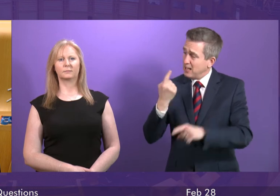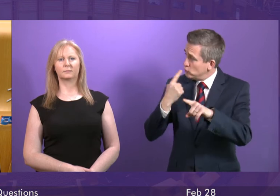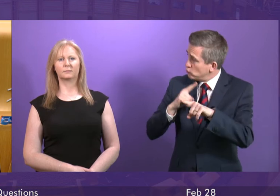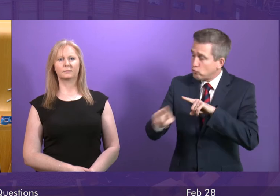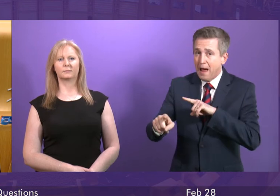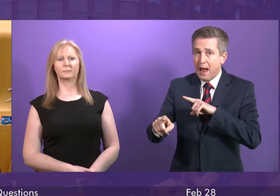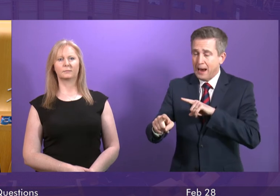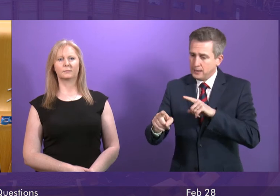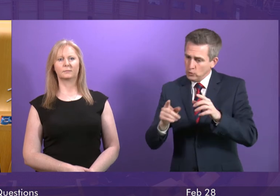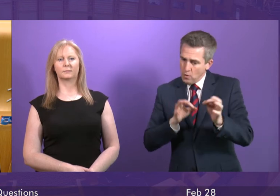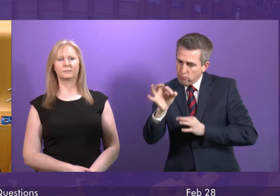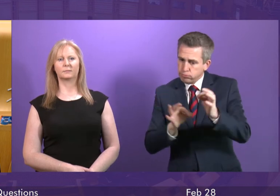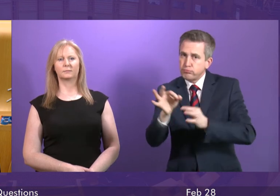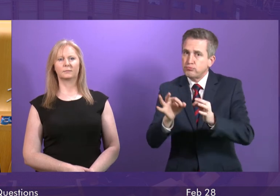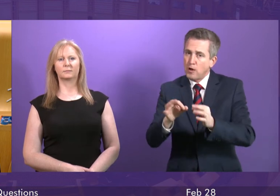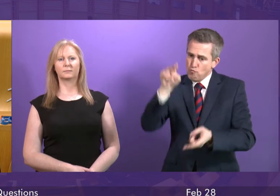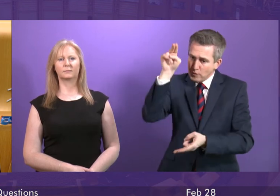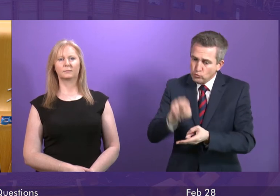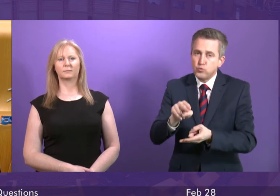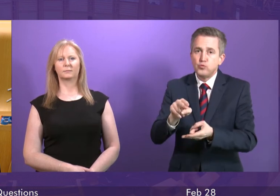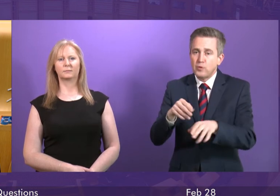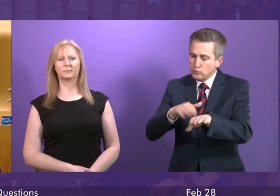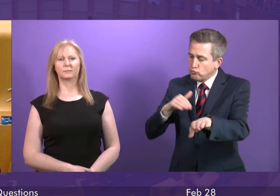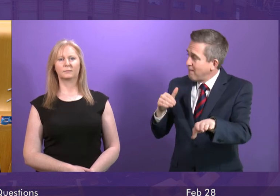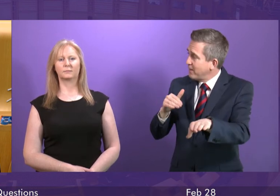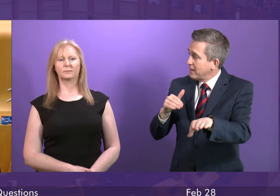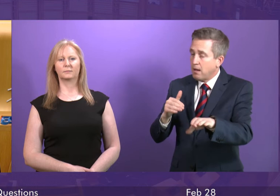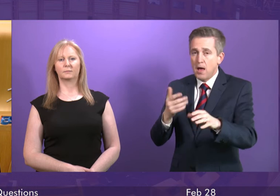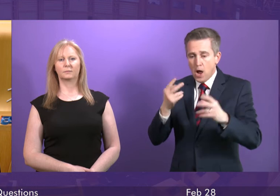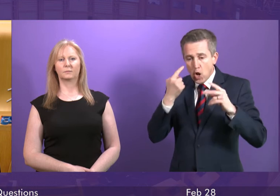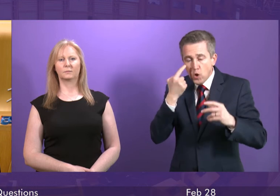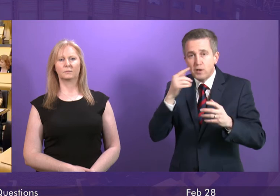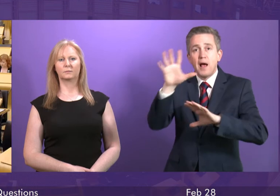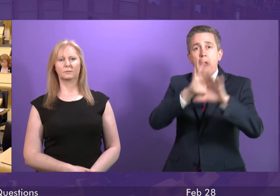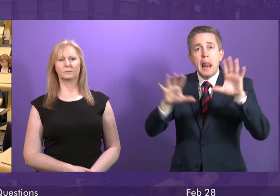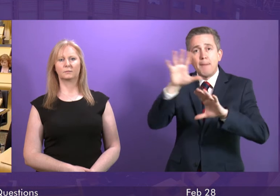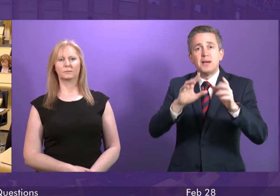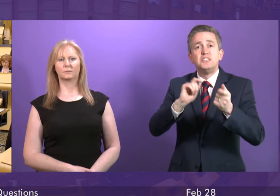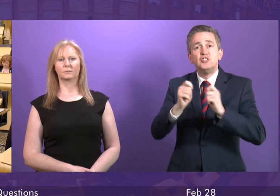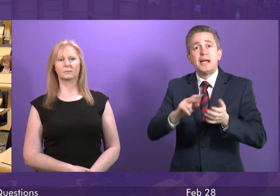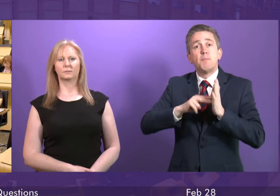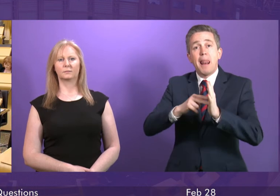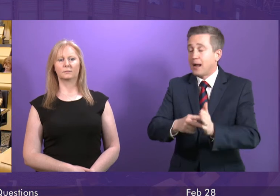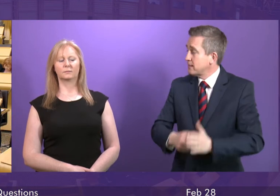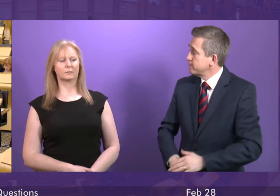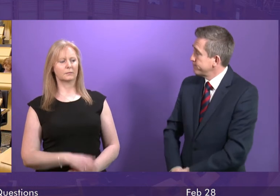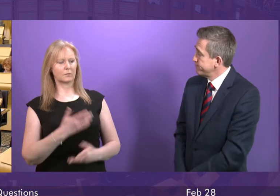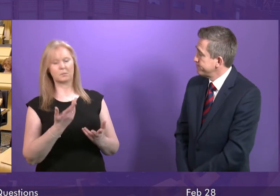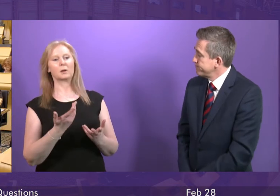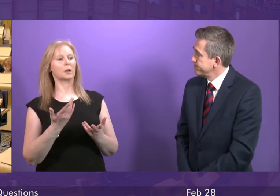traffic demand reduction in its transport and climate change plans? First Minister. Well, we have doubled our